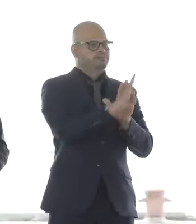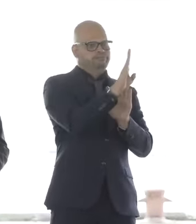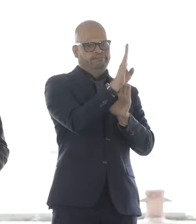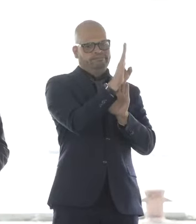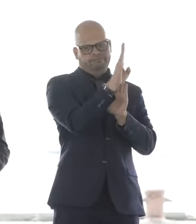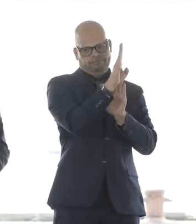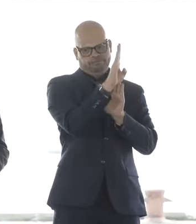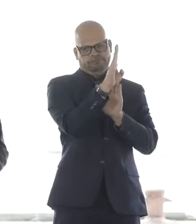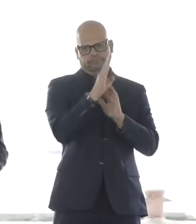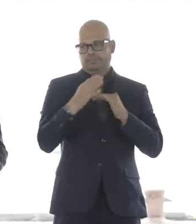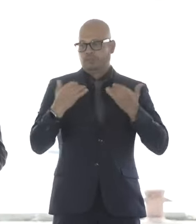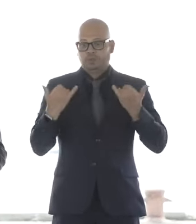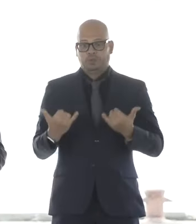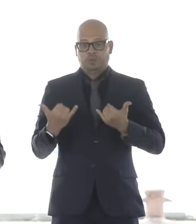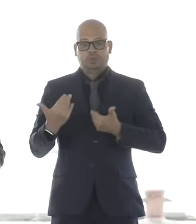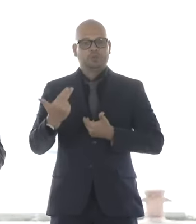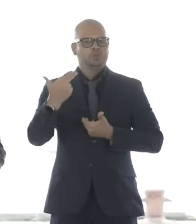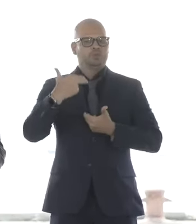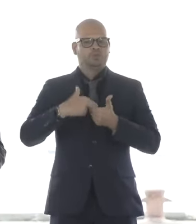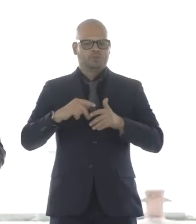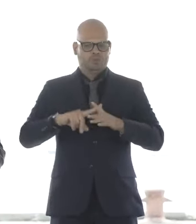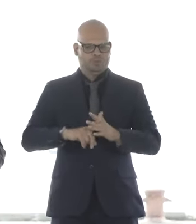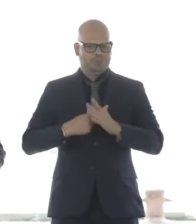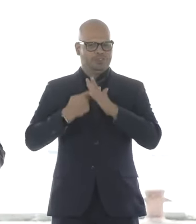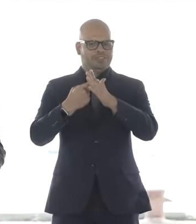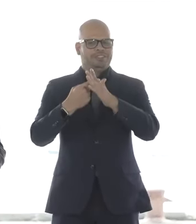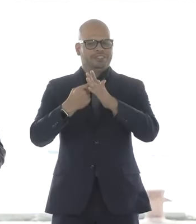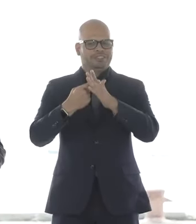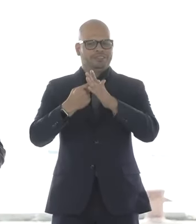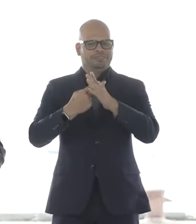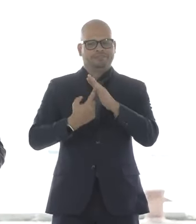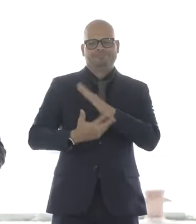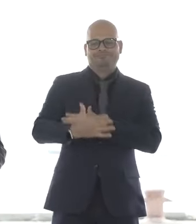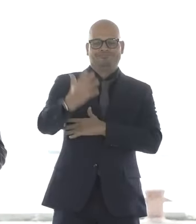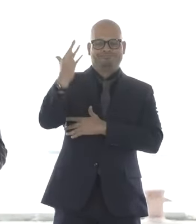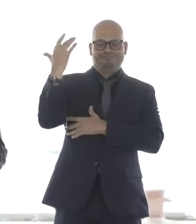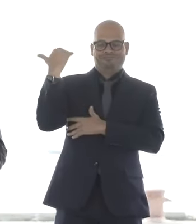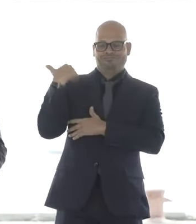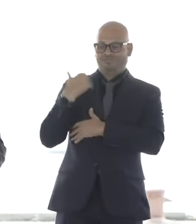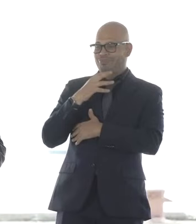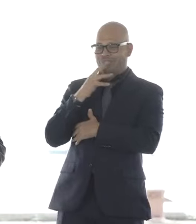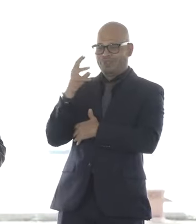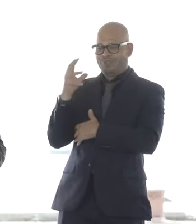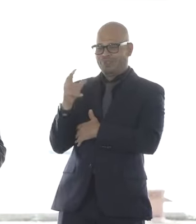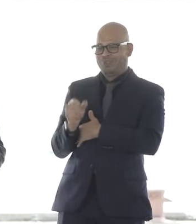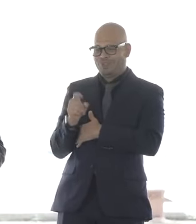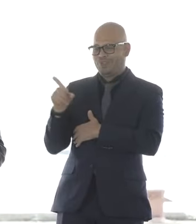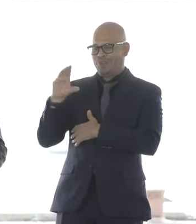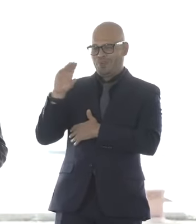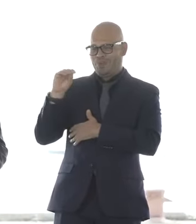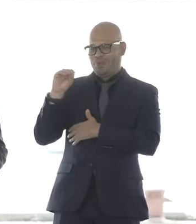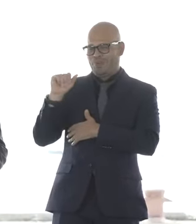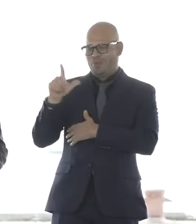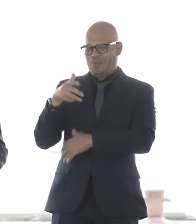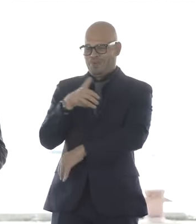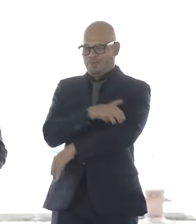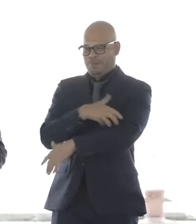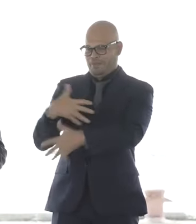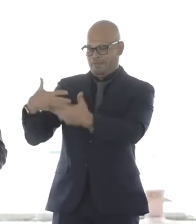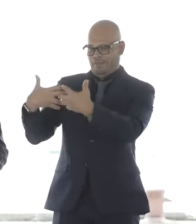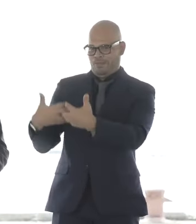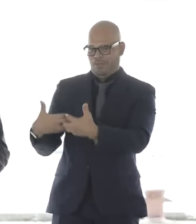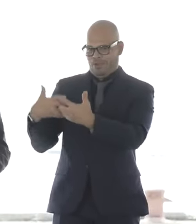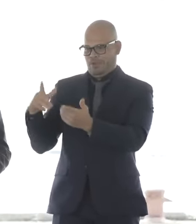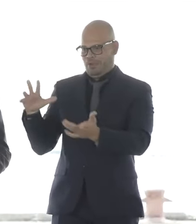we are here at the beginning of turning a former coal power plant site into a hub for sustainable energy. This is another